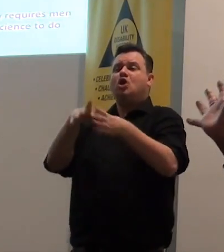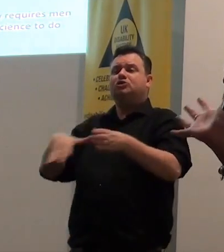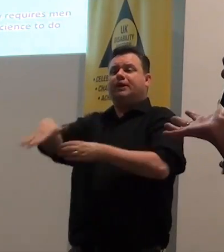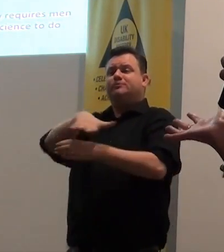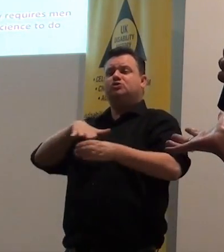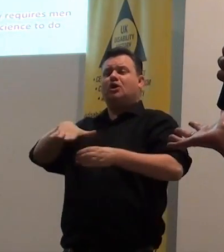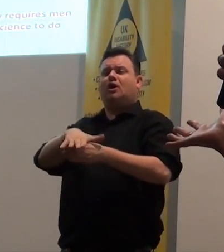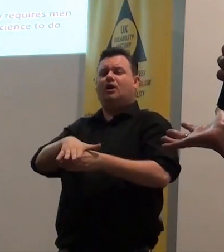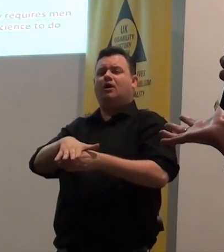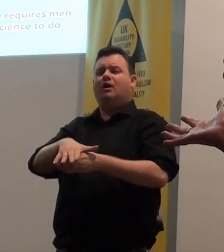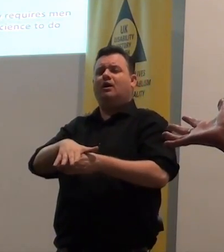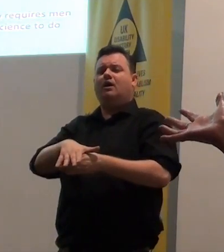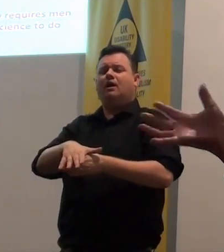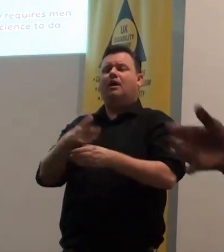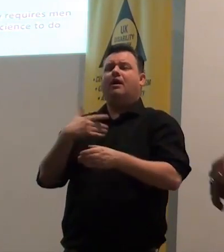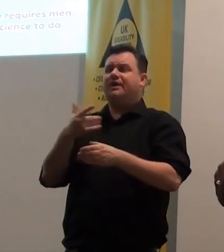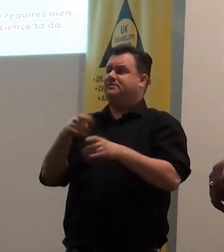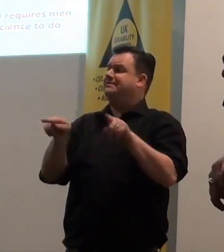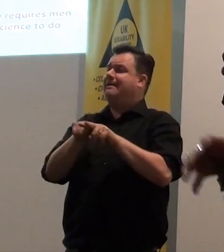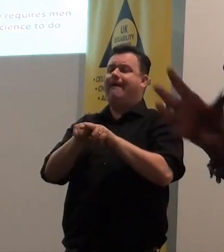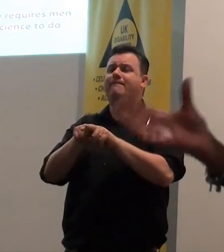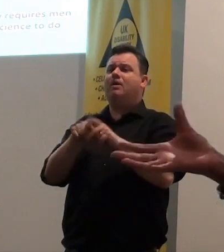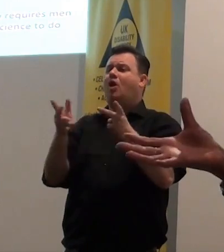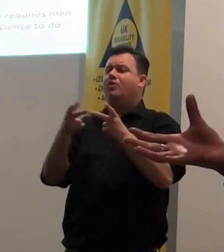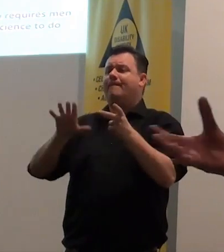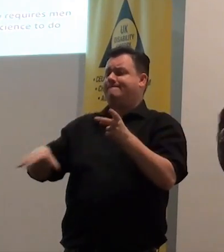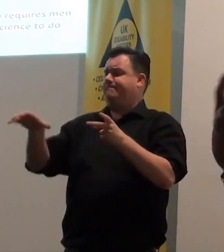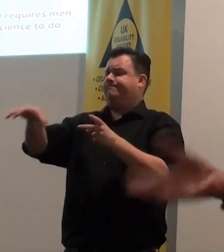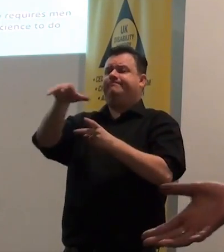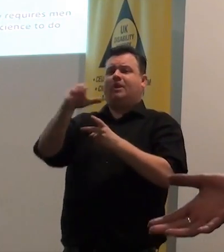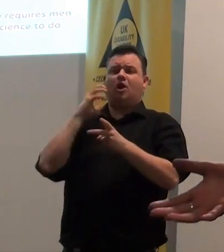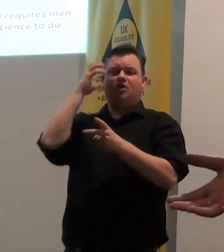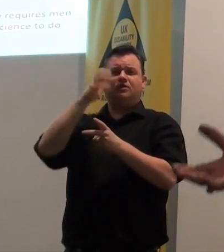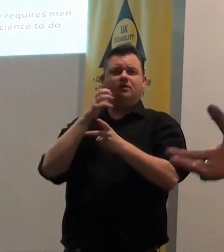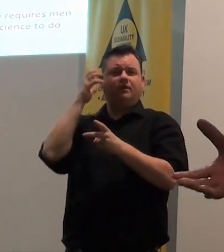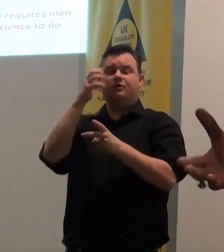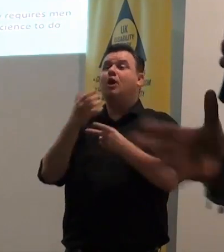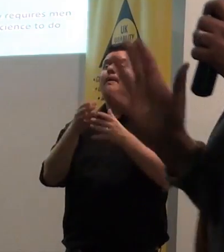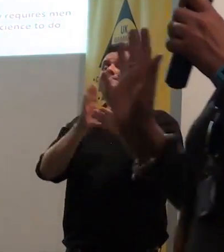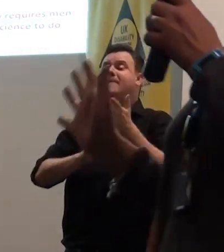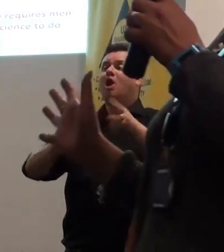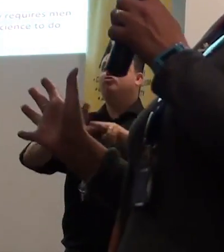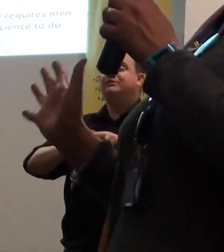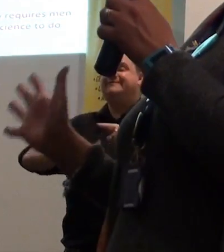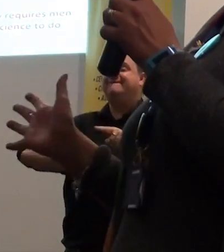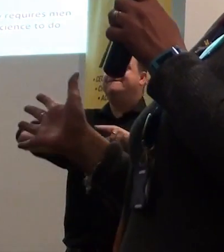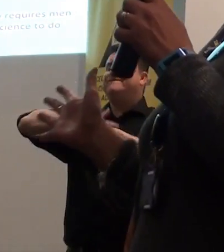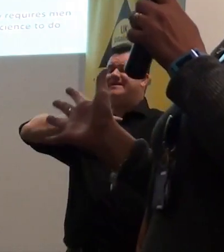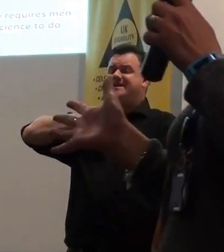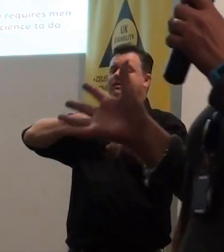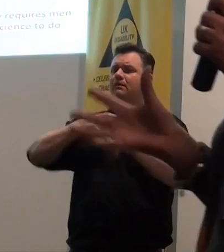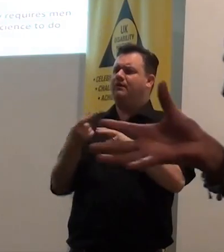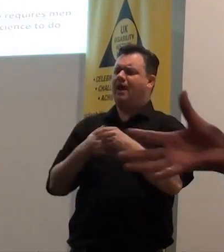probably that's replicated up and down the country. Increasing numbers of parents who feel that their children are being pushed out and